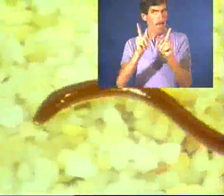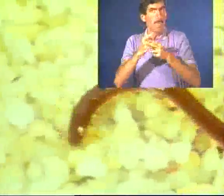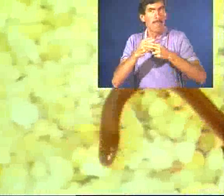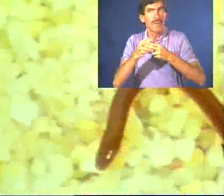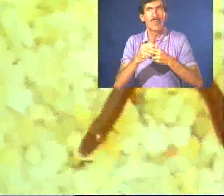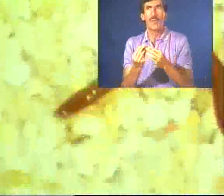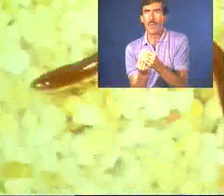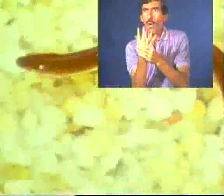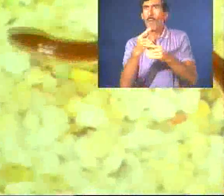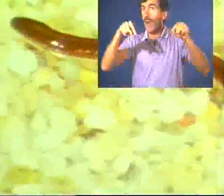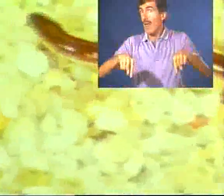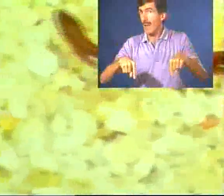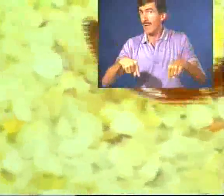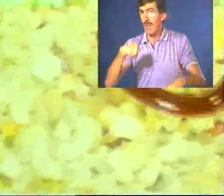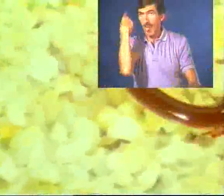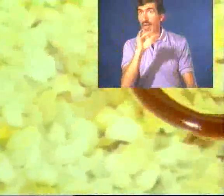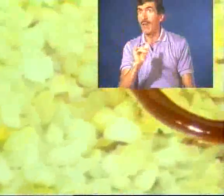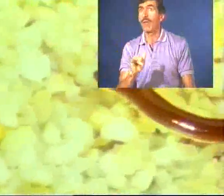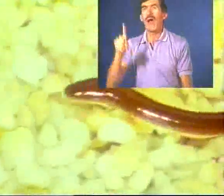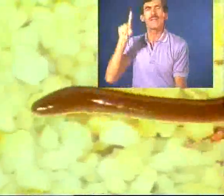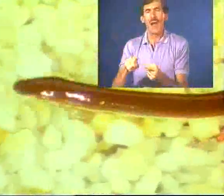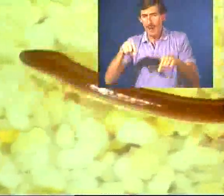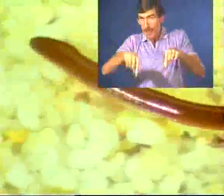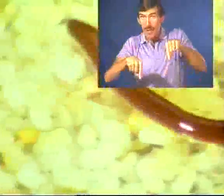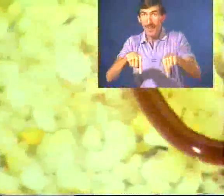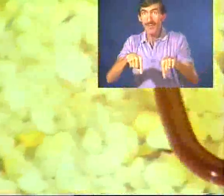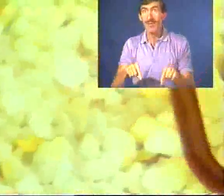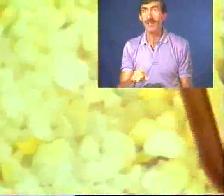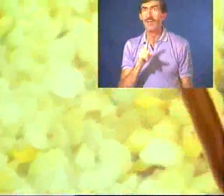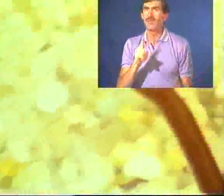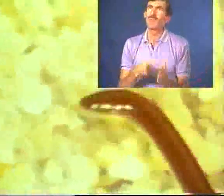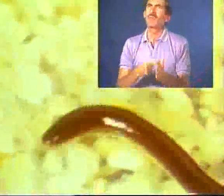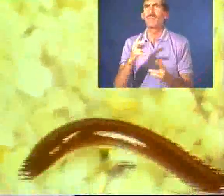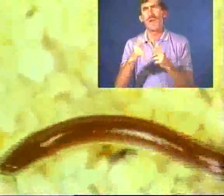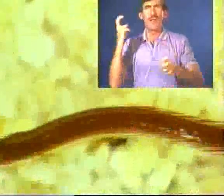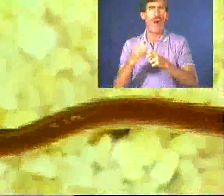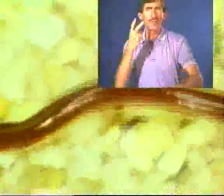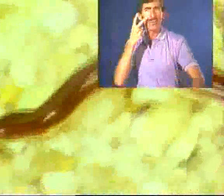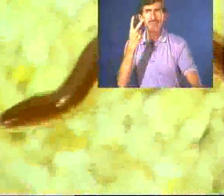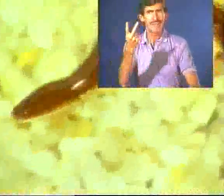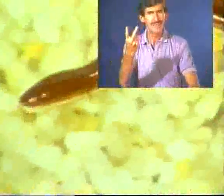But soon they're growing legs, that look like tiny pigs, that can be very hard to see.